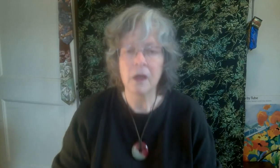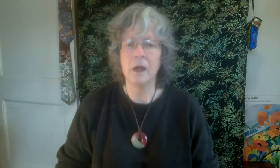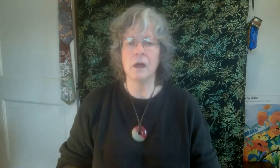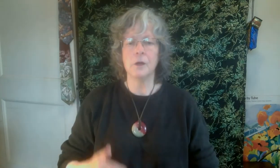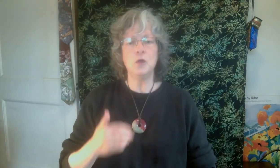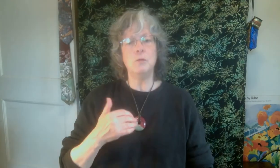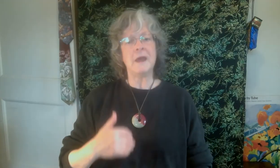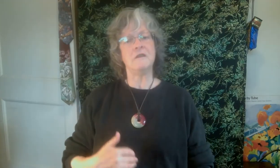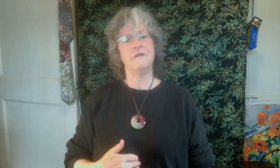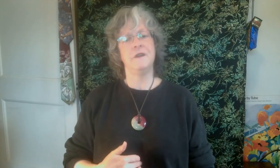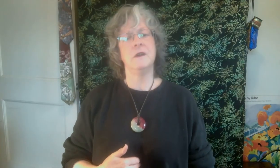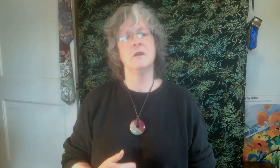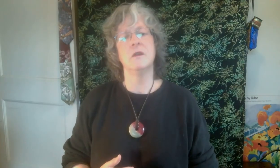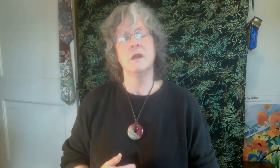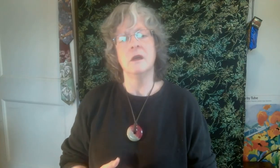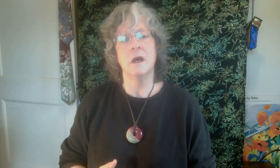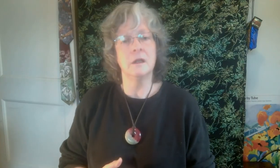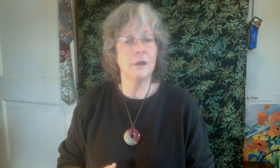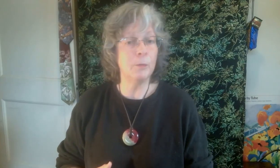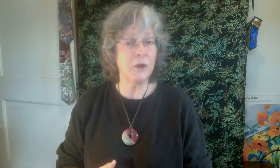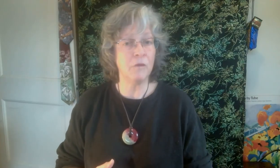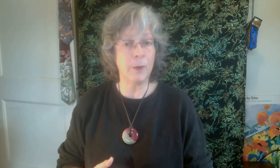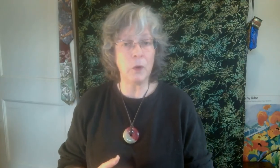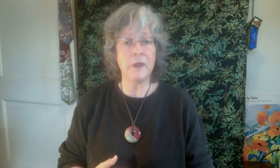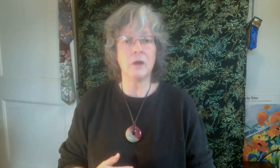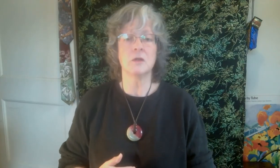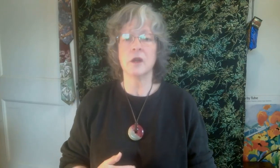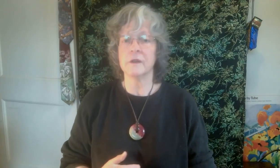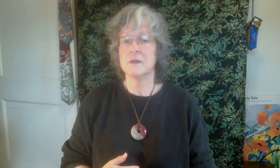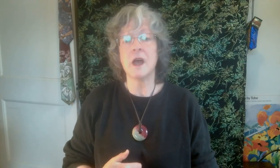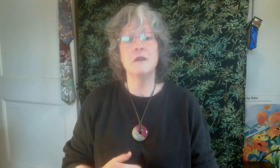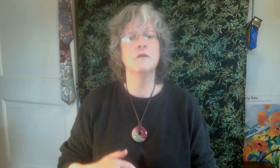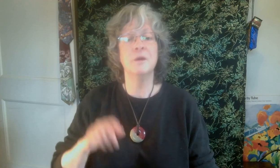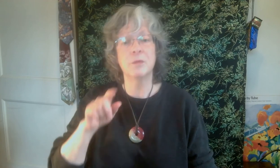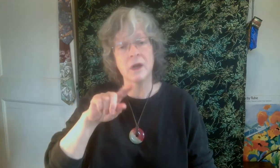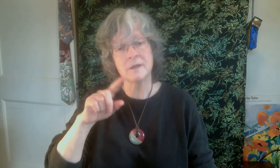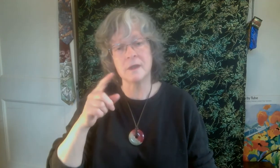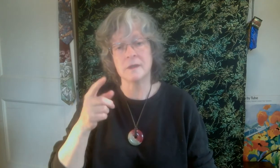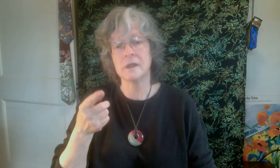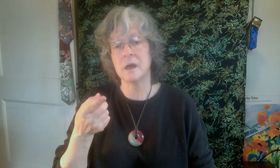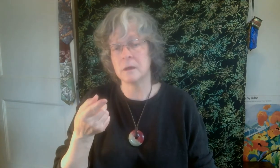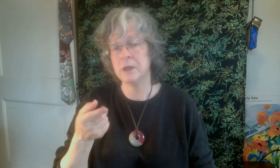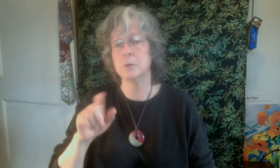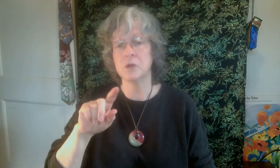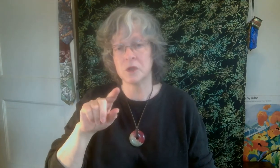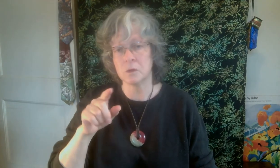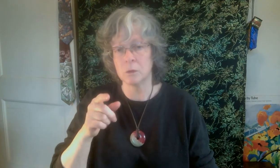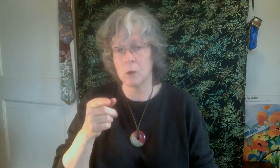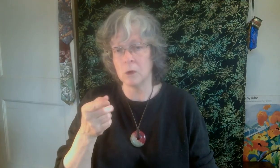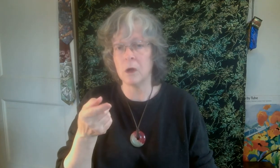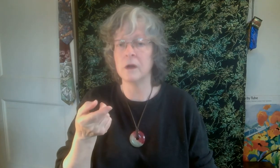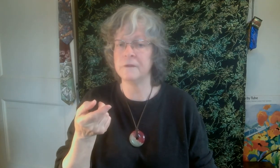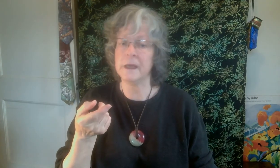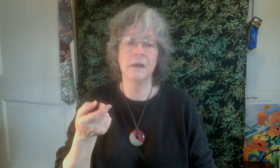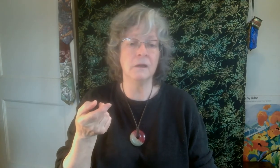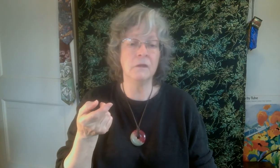You may feel a little bit. bone there. It's called the xiphoid process. A lot of people just roll off the end of that.